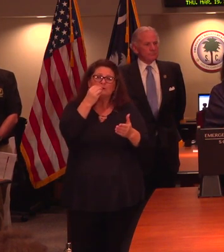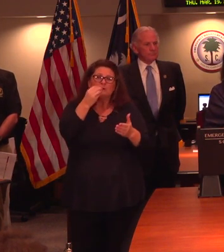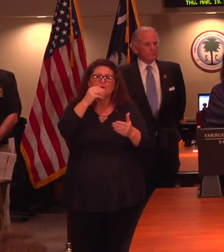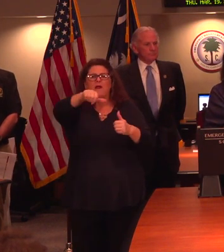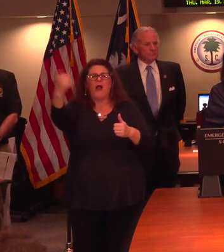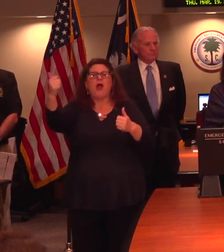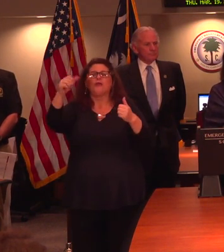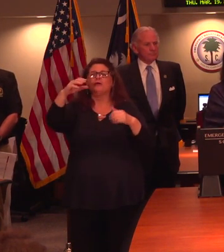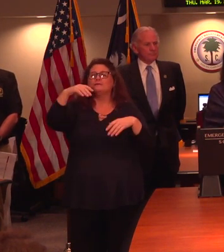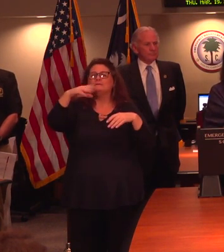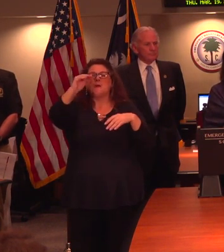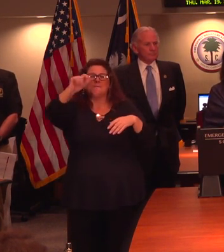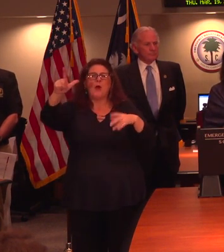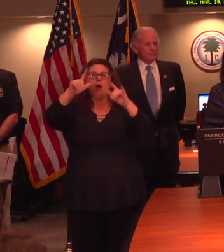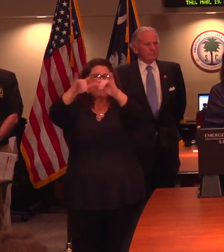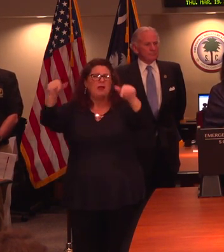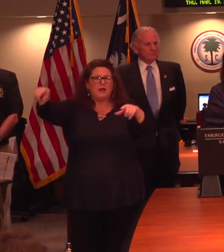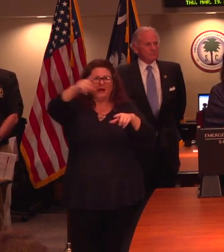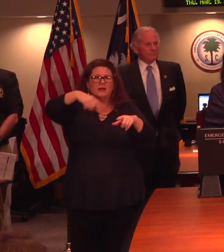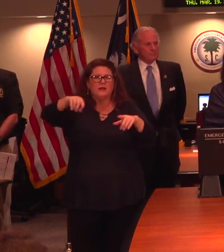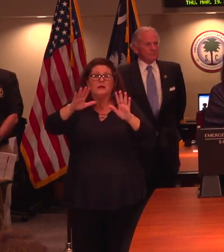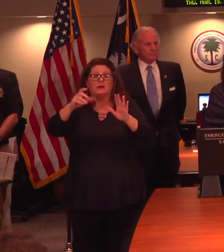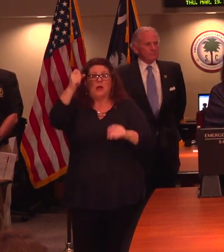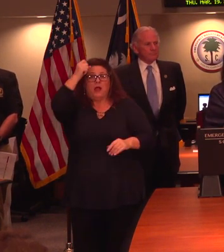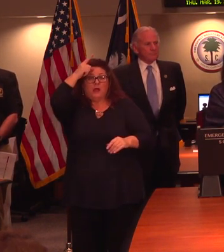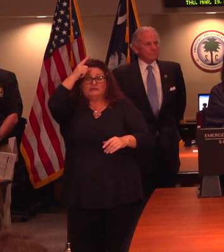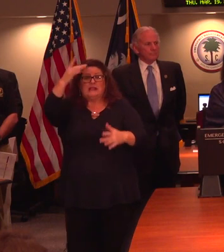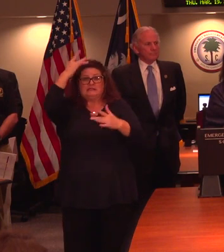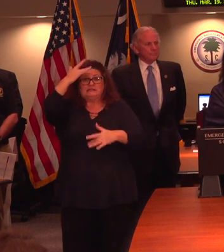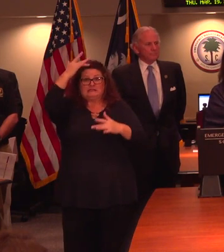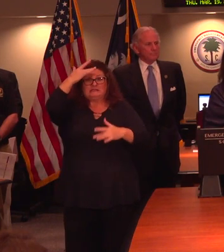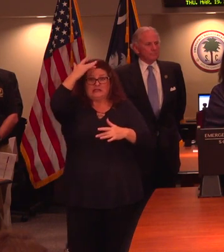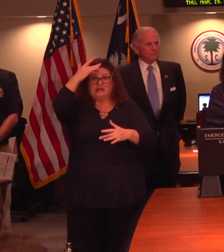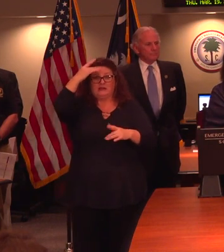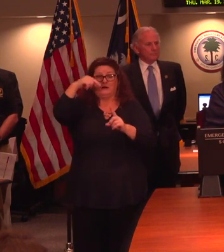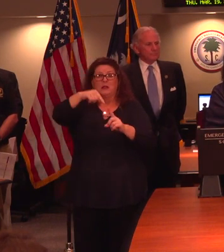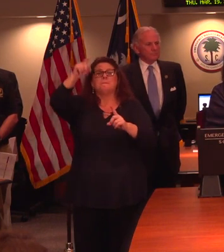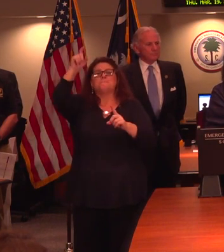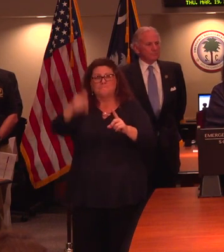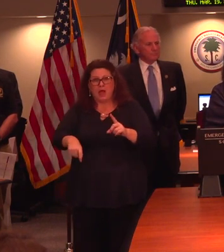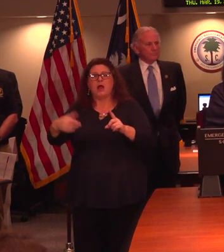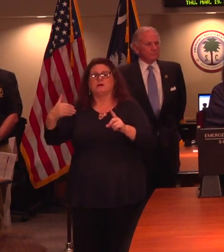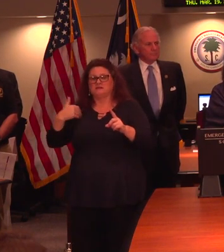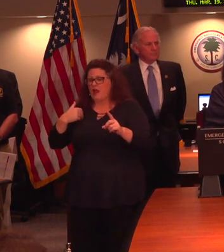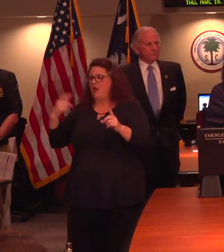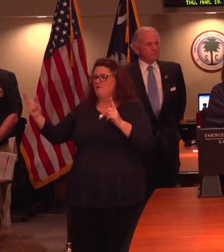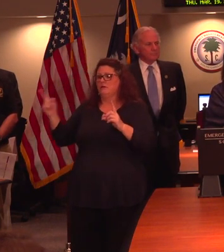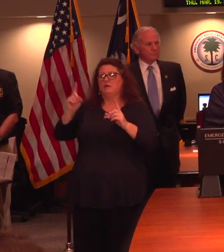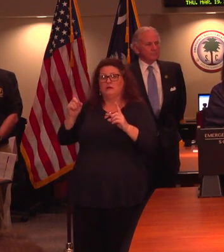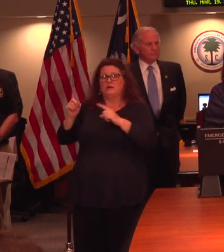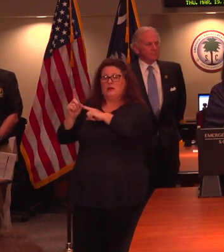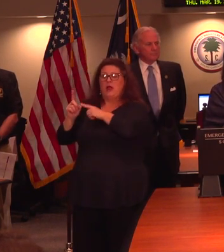public settings. You should know that the transmission of the illness requires significant close contact with an individual